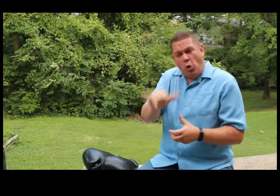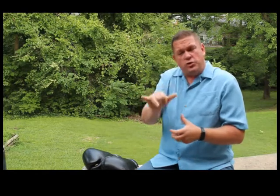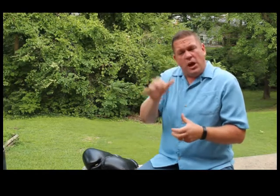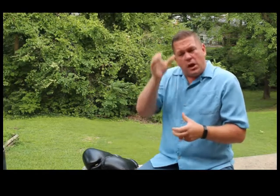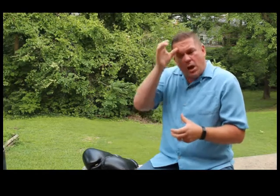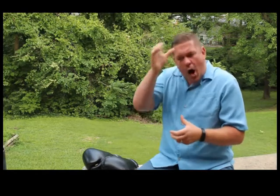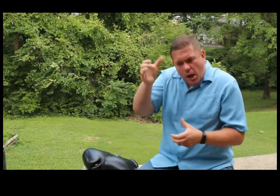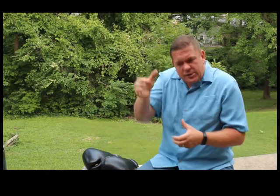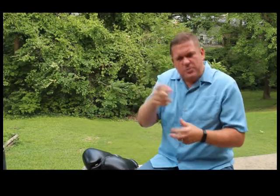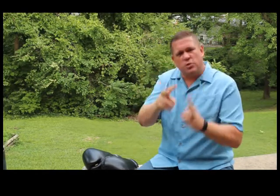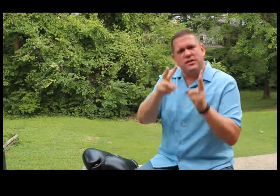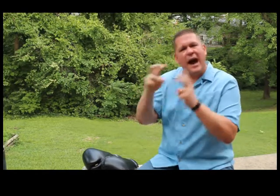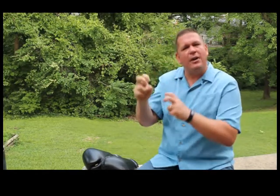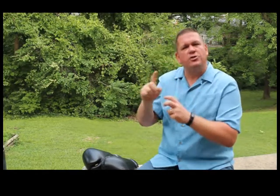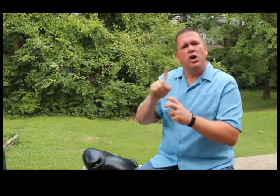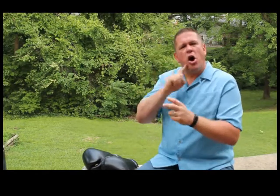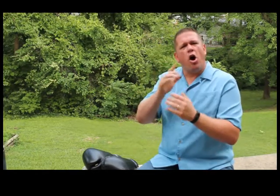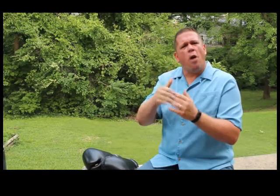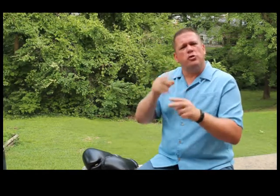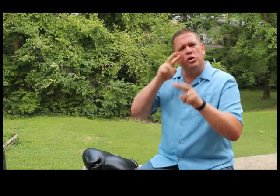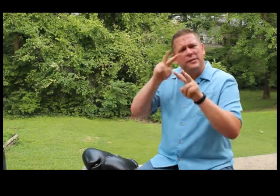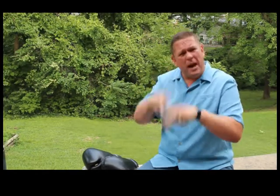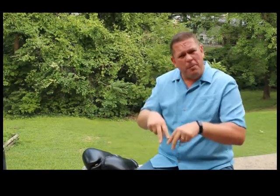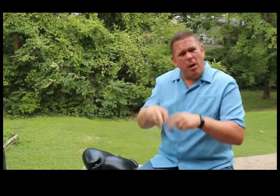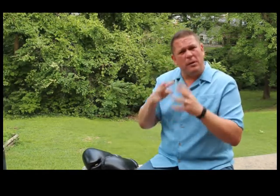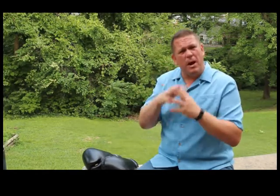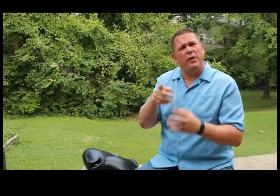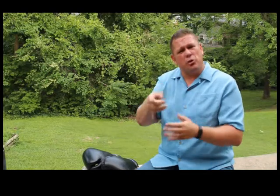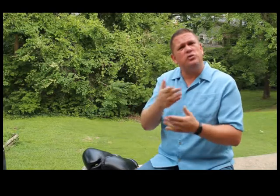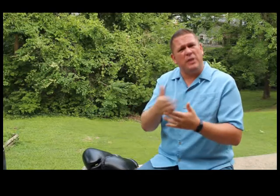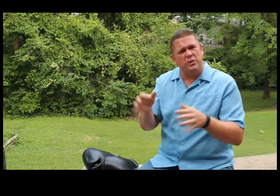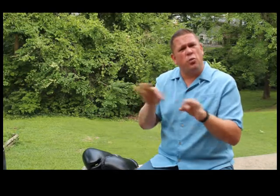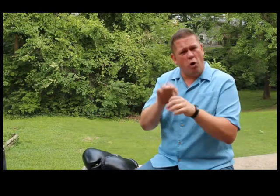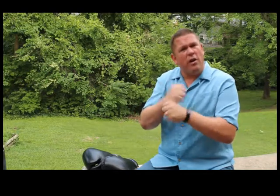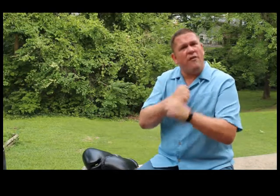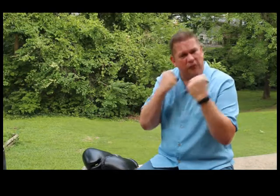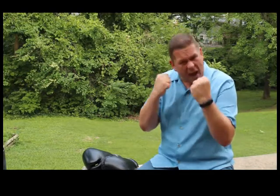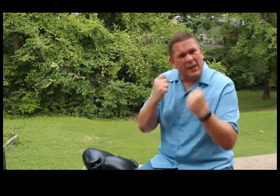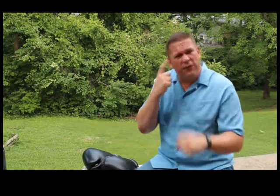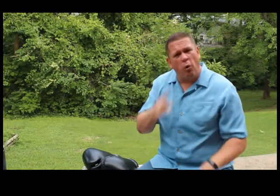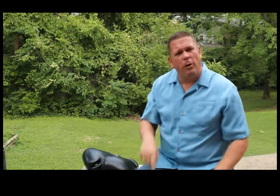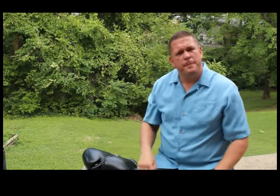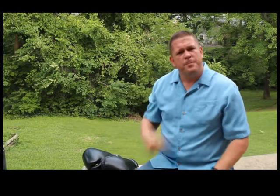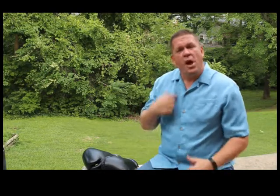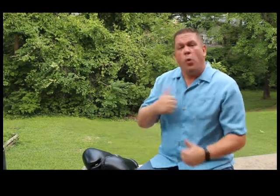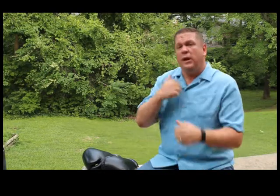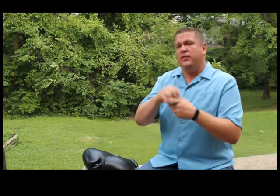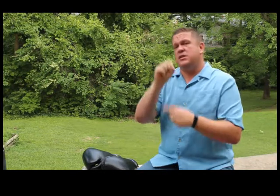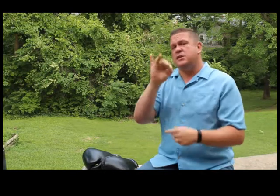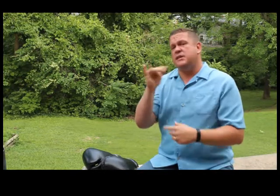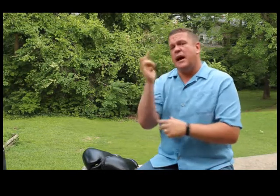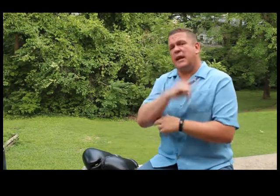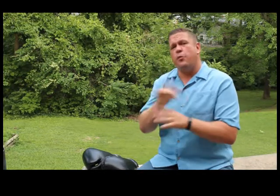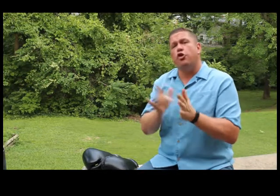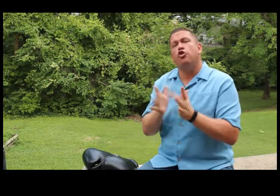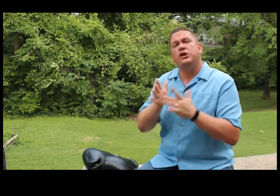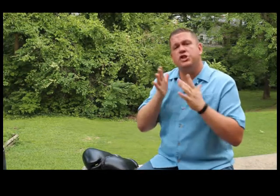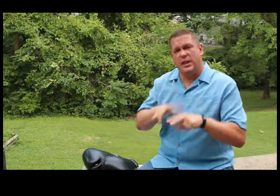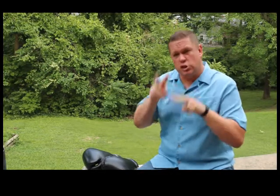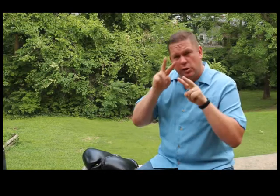those concepts, those titles are almost looked down upon in America, and those things are worth fighting for. We live in a society today where the Christian gets looked